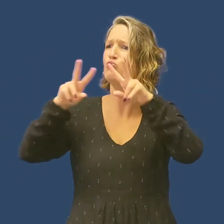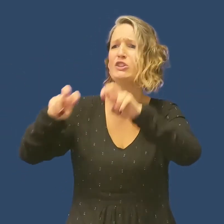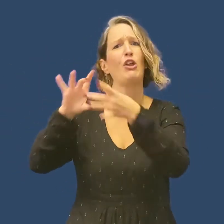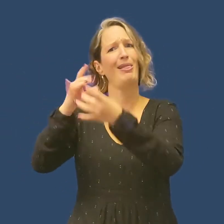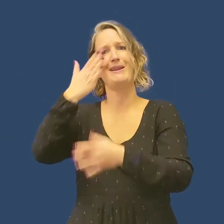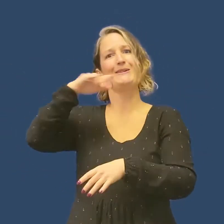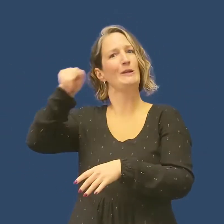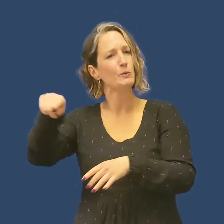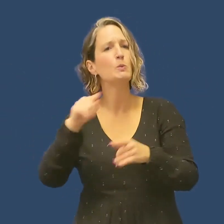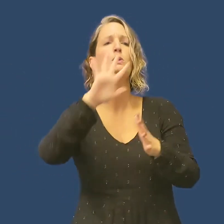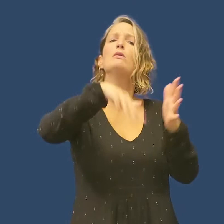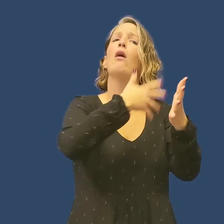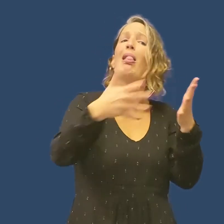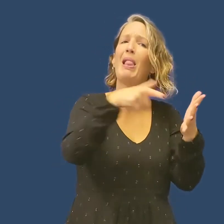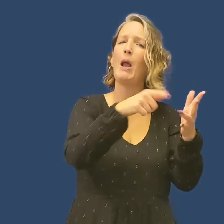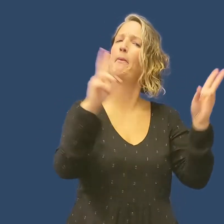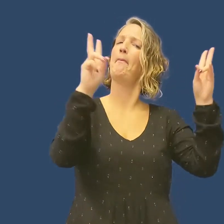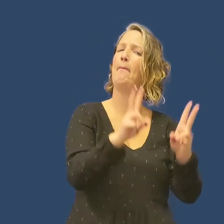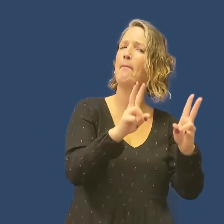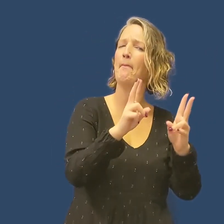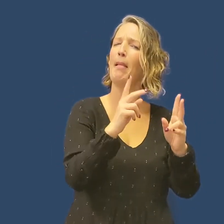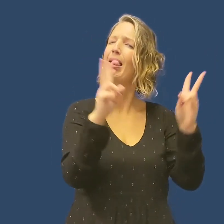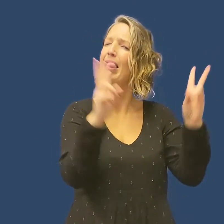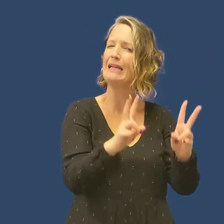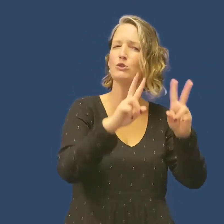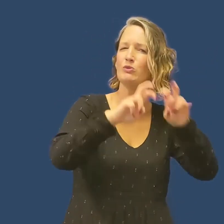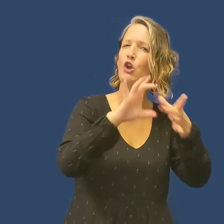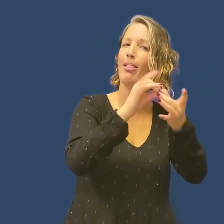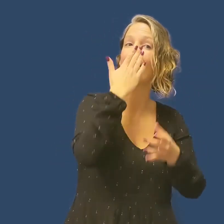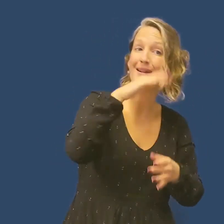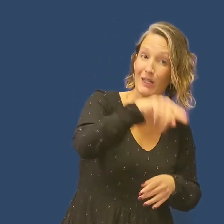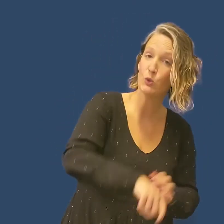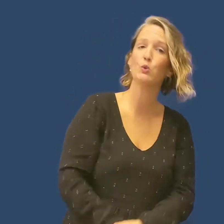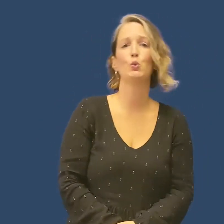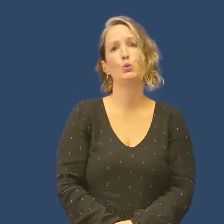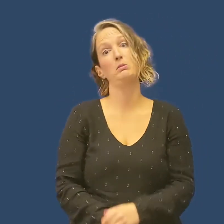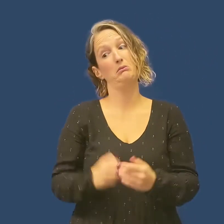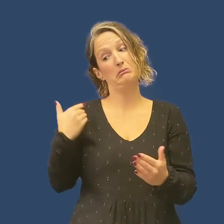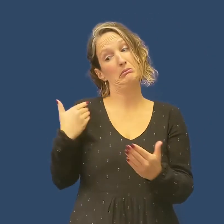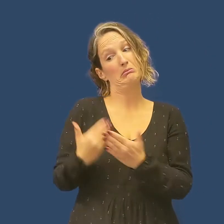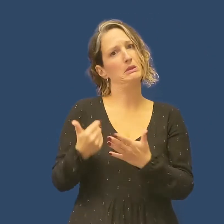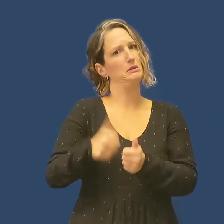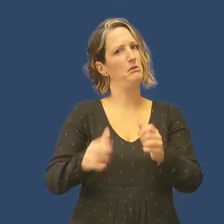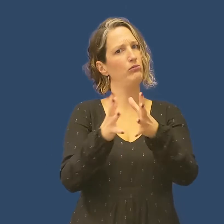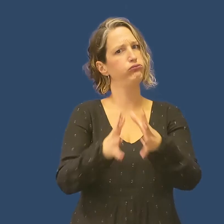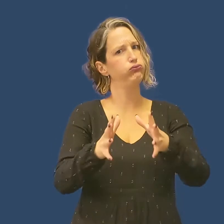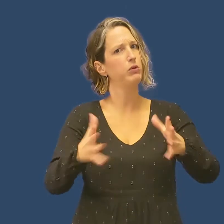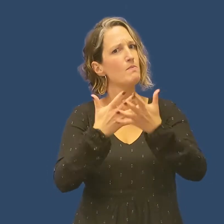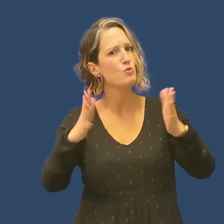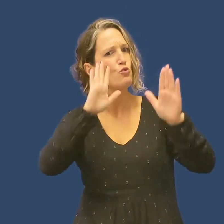language attitudes, but much less research on language attitudes in sign languages. Recently, we've seen more attention being paid